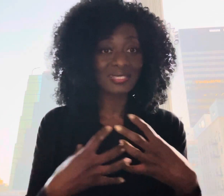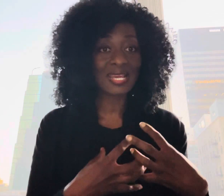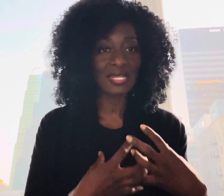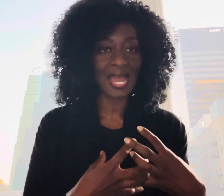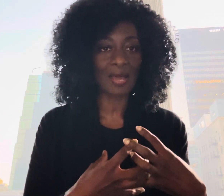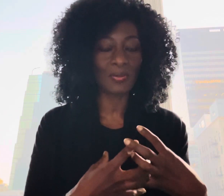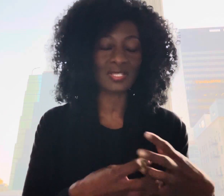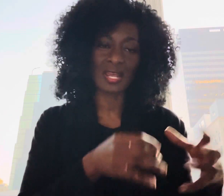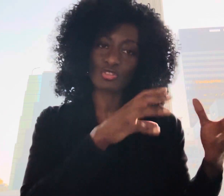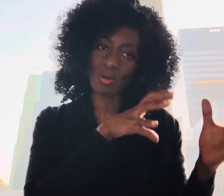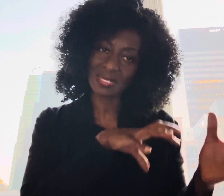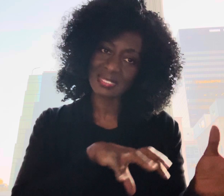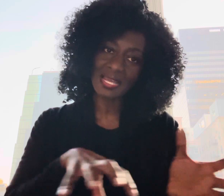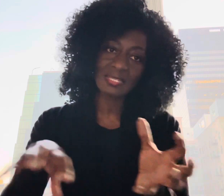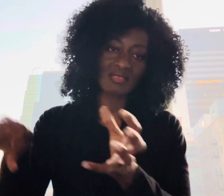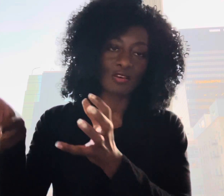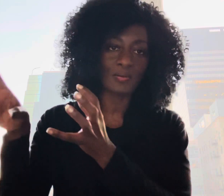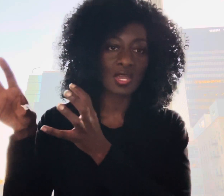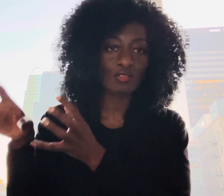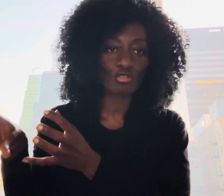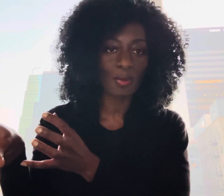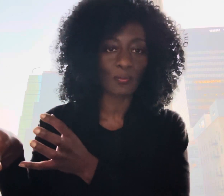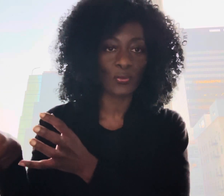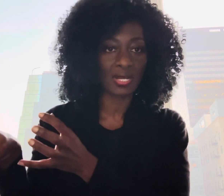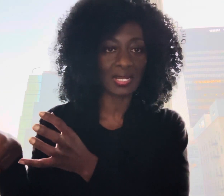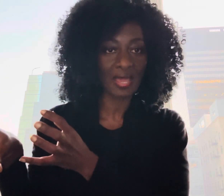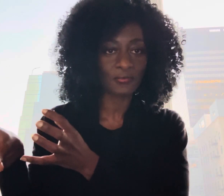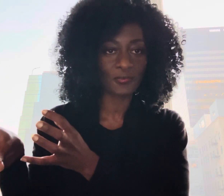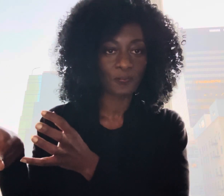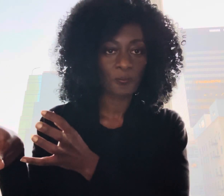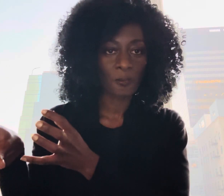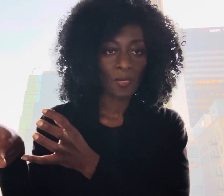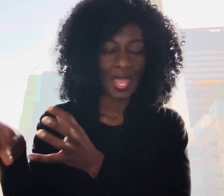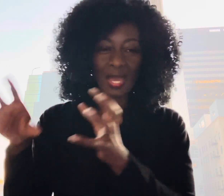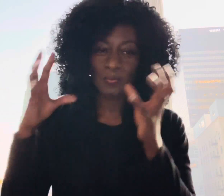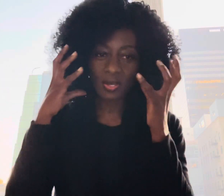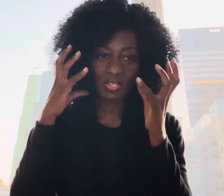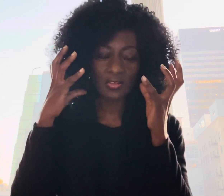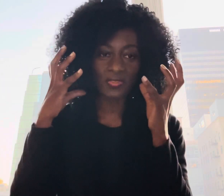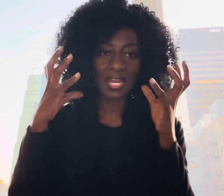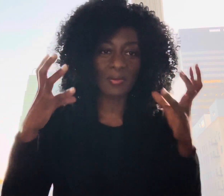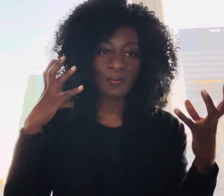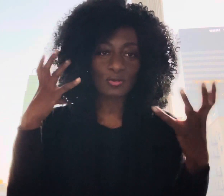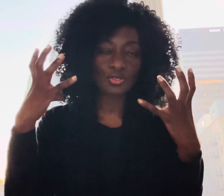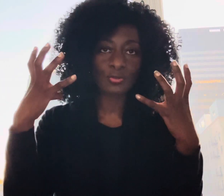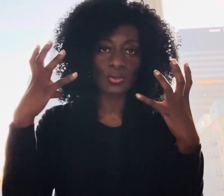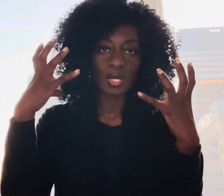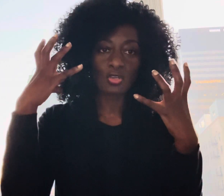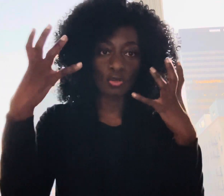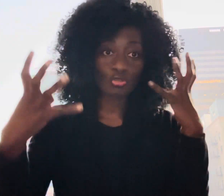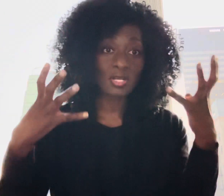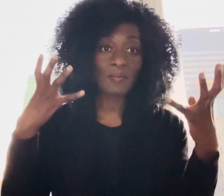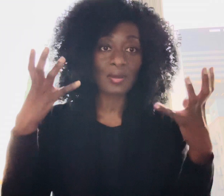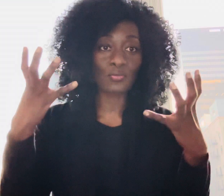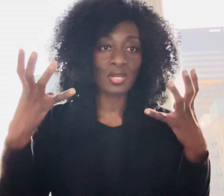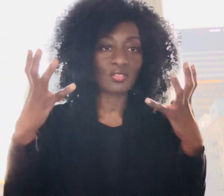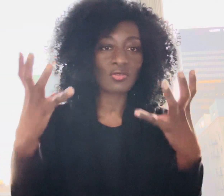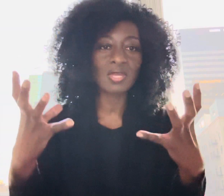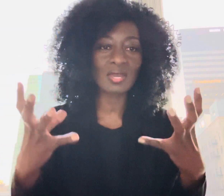daily habits and i translated them into my prayer life and because of that i'm able to you know trick my brain into thinking